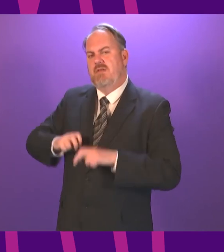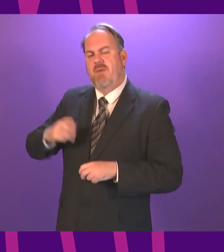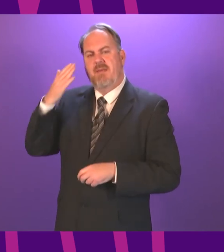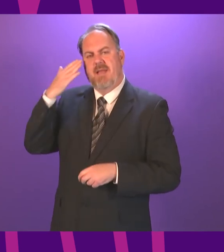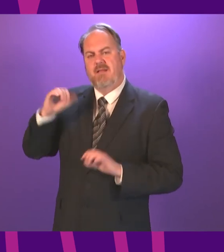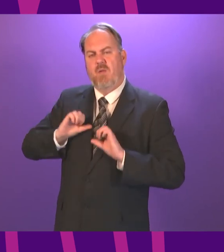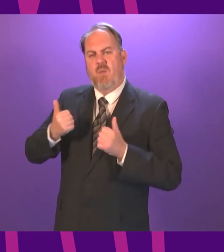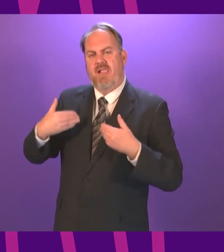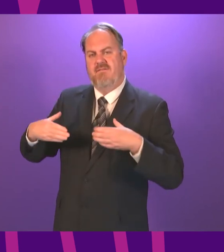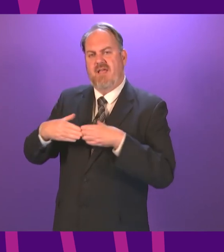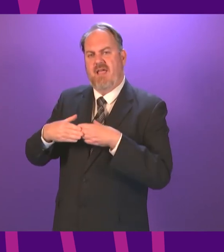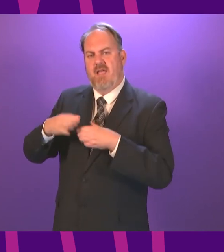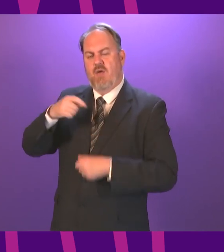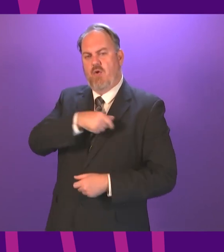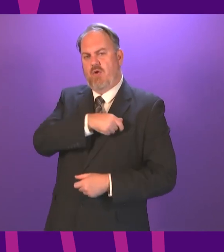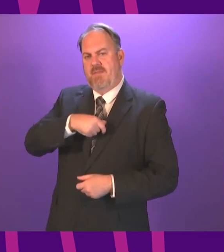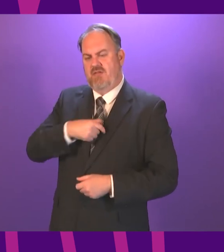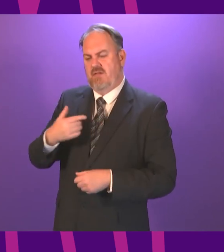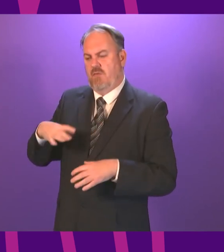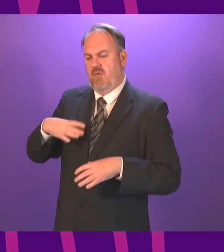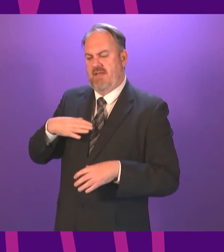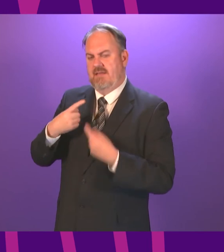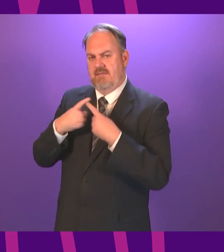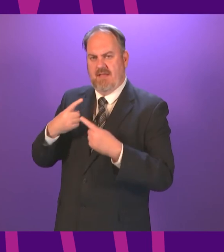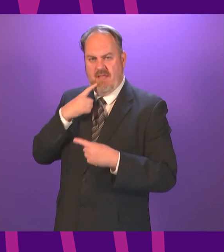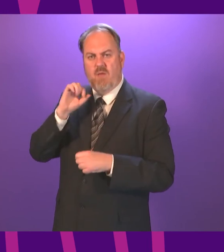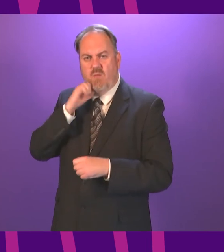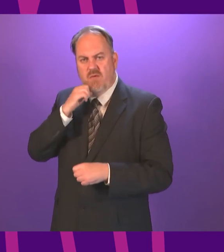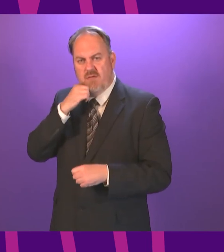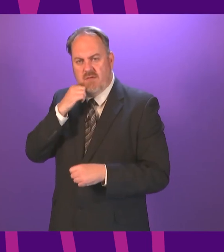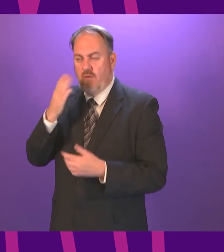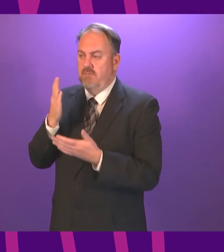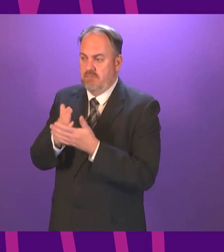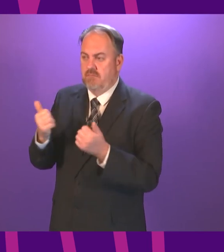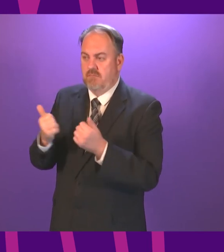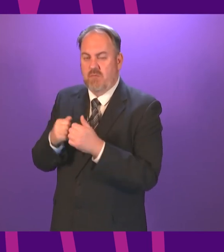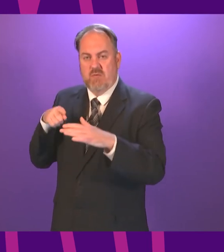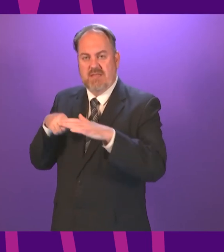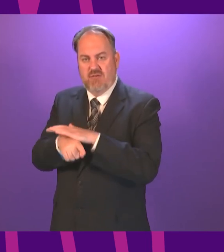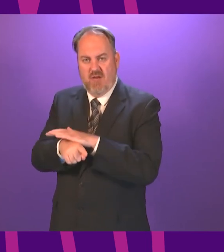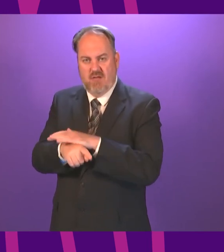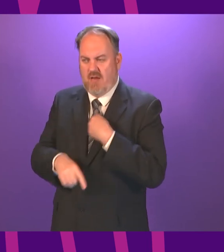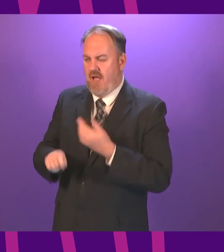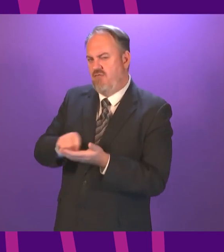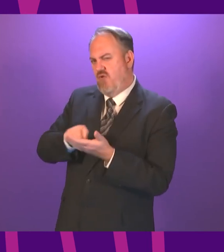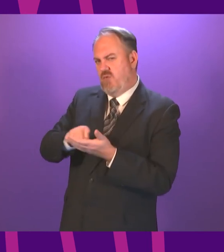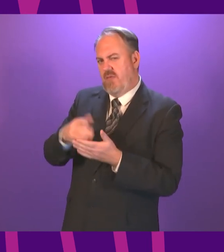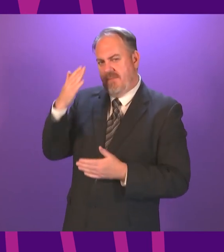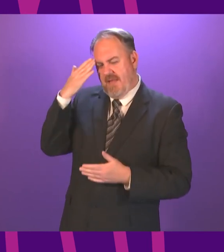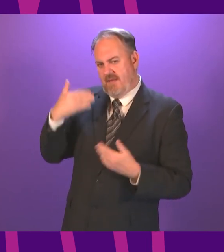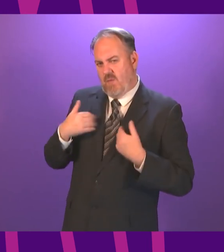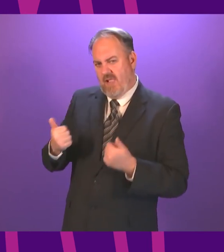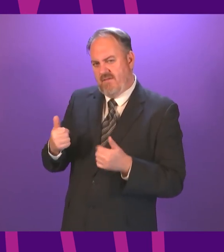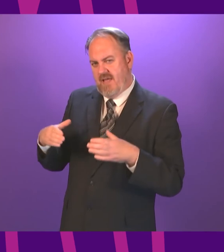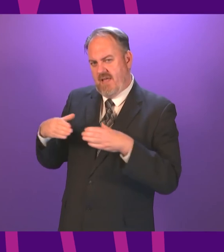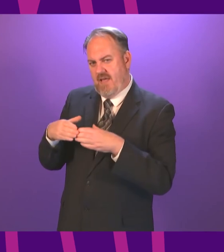Welfare Commission as part of their report last week on authority to discharge. I wrote to the Mental Welfare Commission to ask if